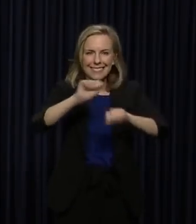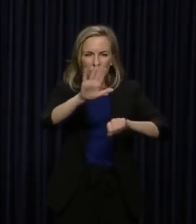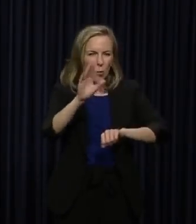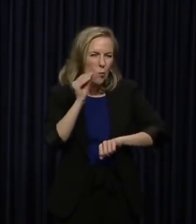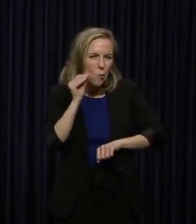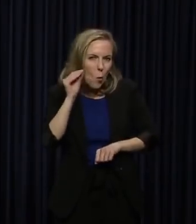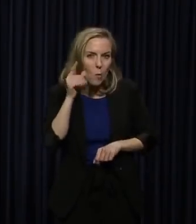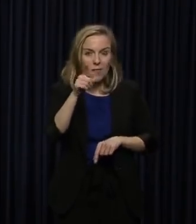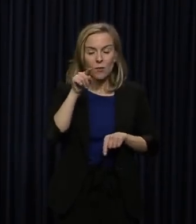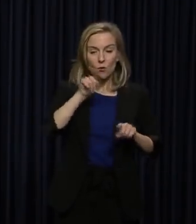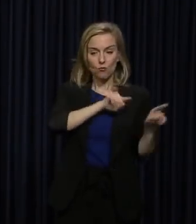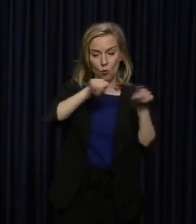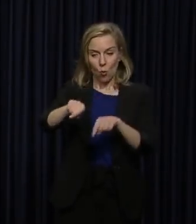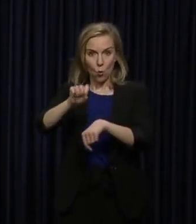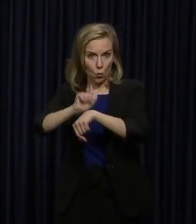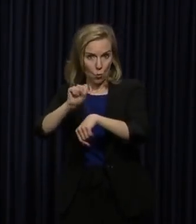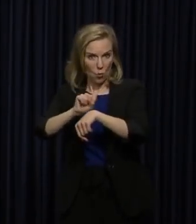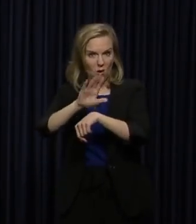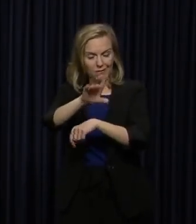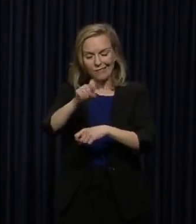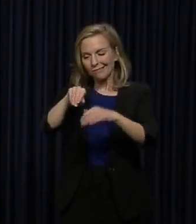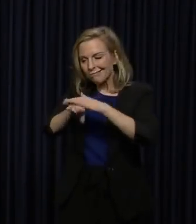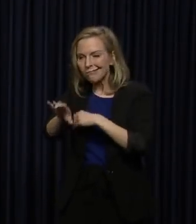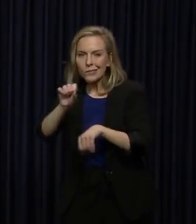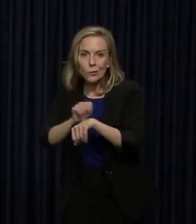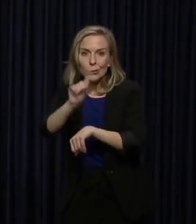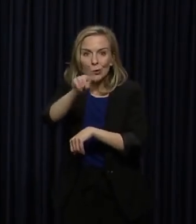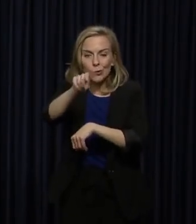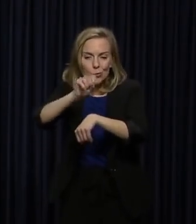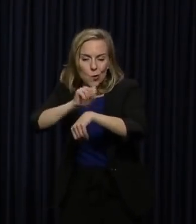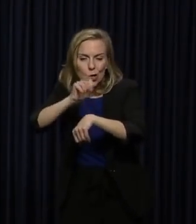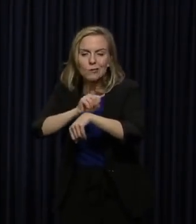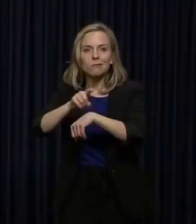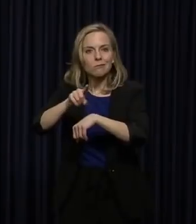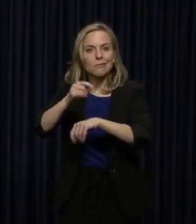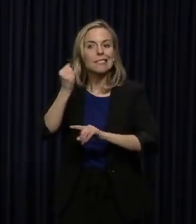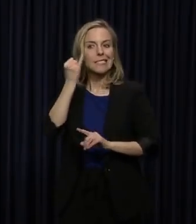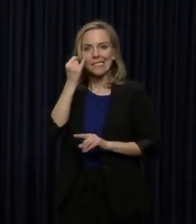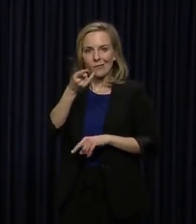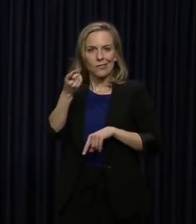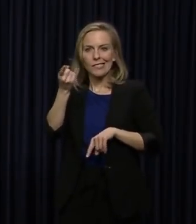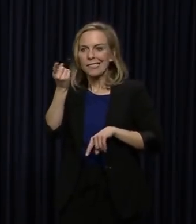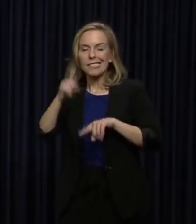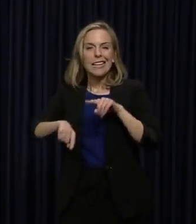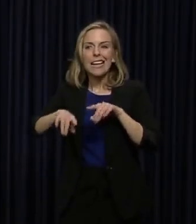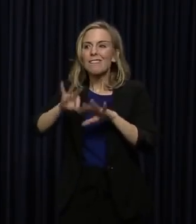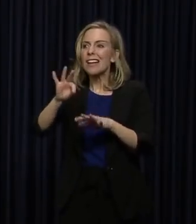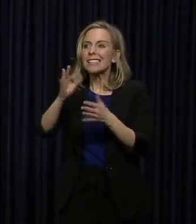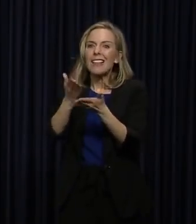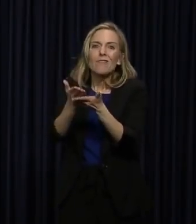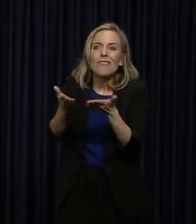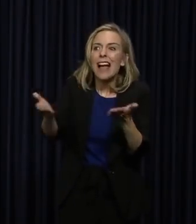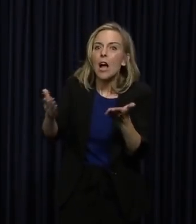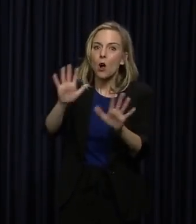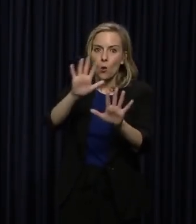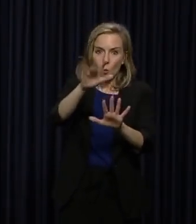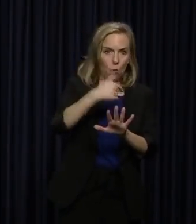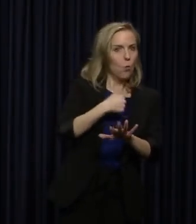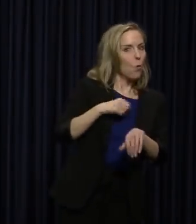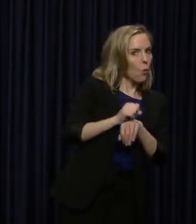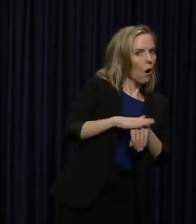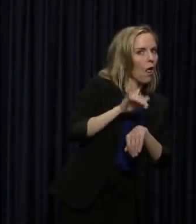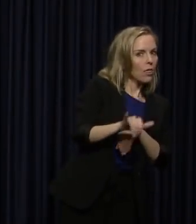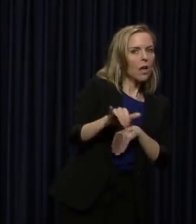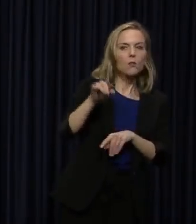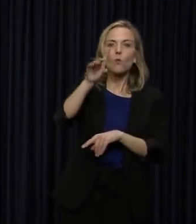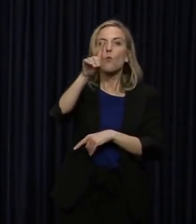If you're at work, where you work. If you can't find supplies, and we are working on that,